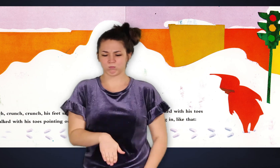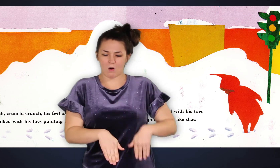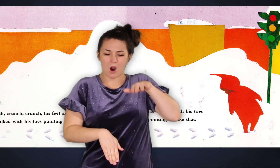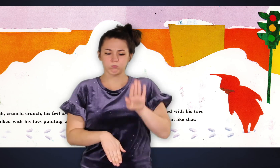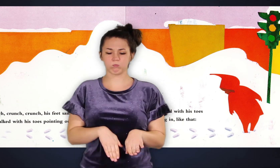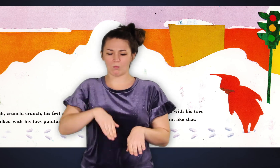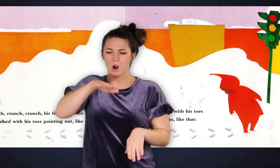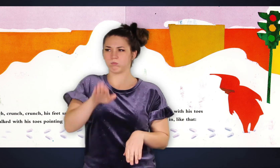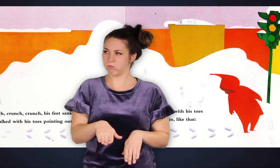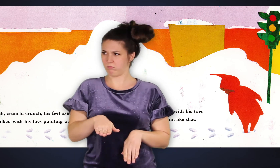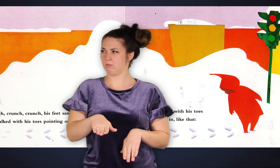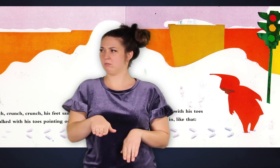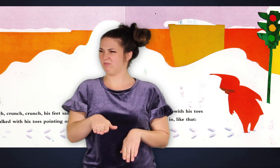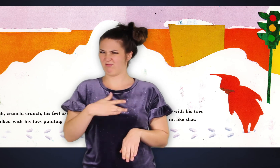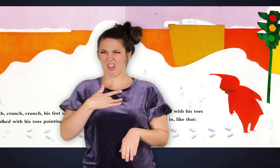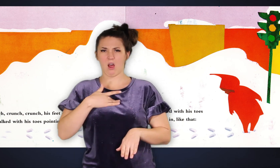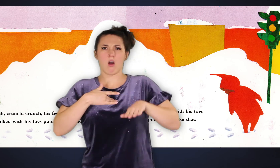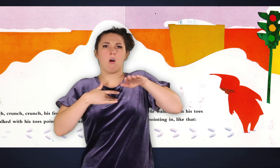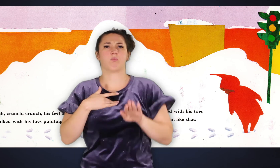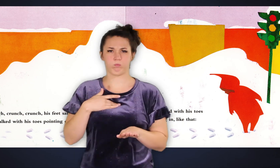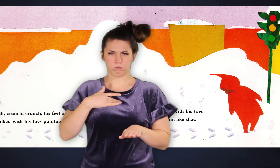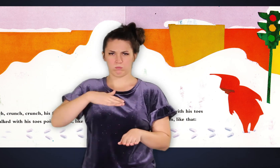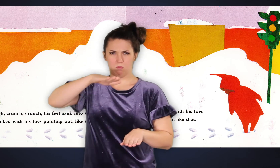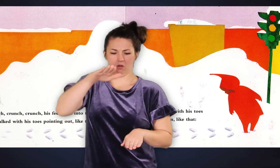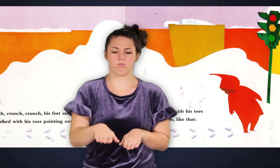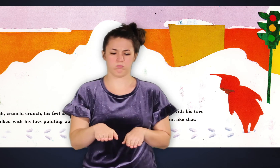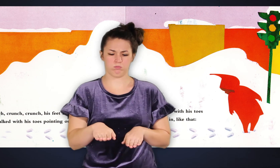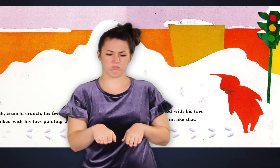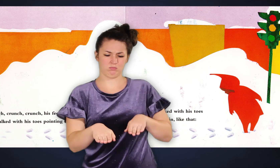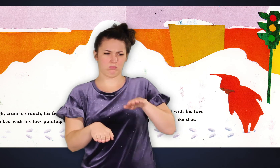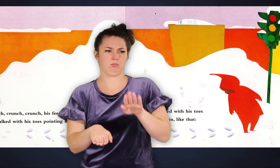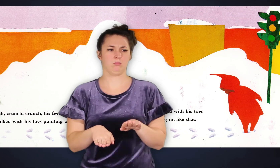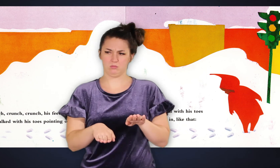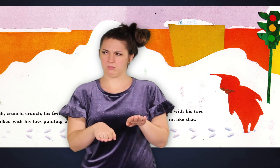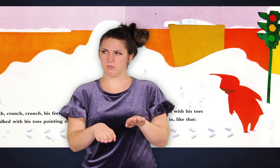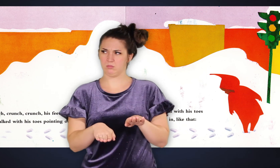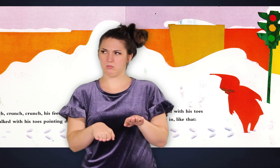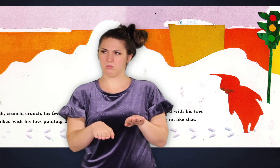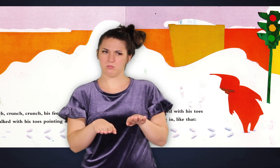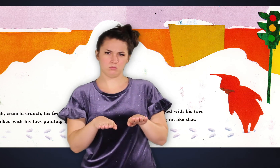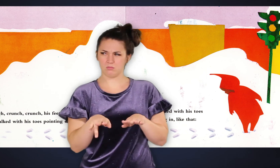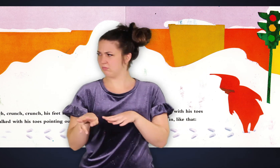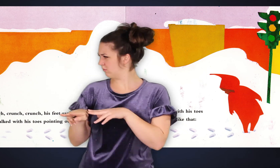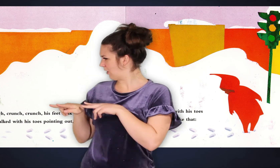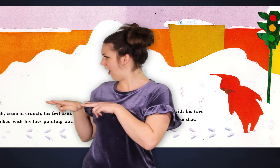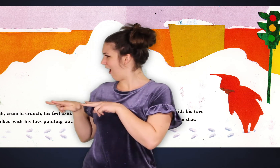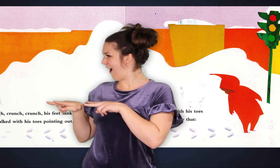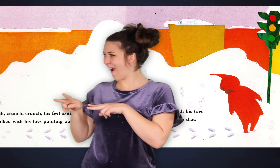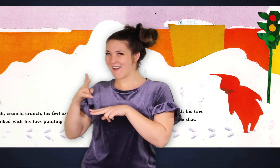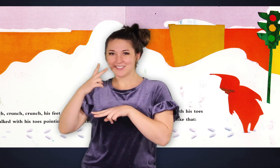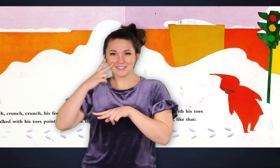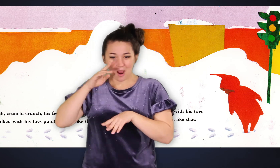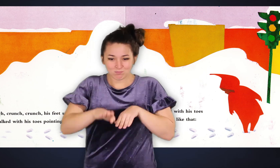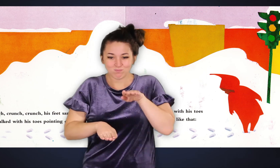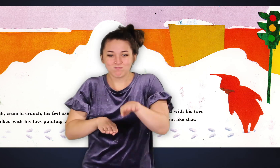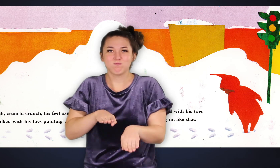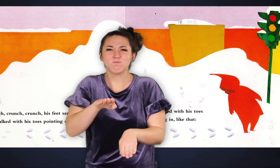Crunch, crunch, crunch! His feet sank into the snow. He walked with his toes pointing out like